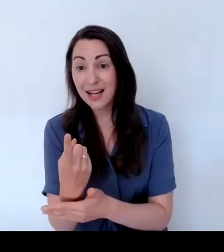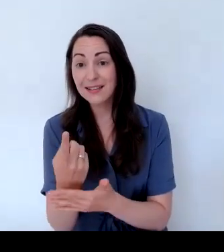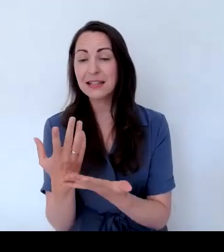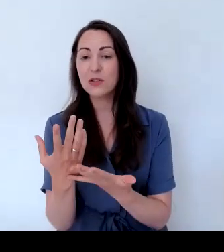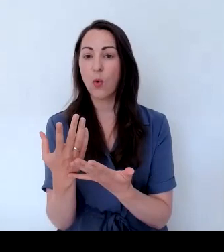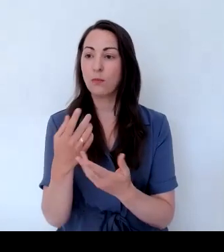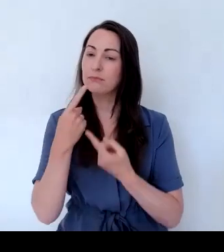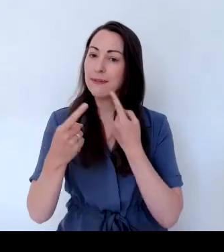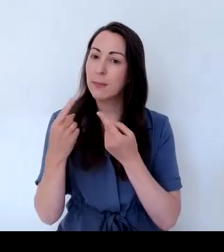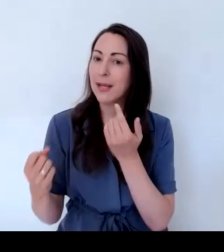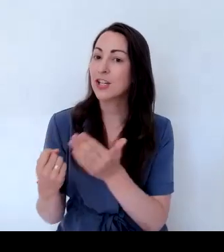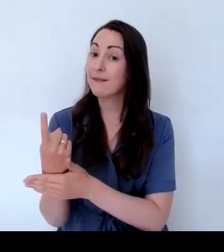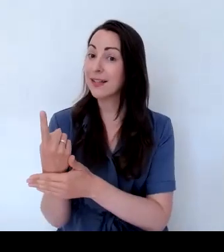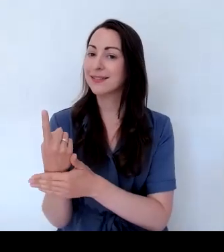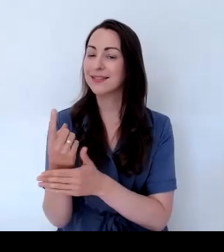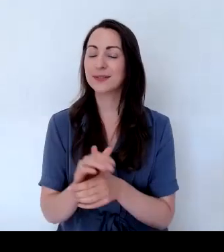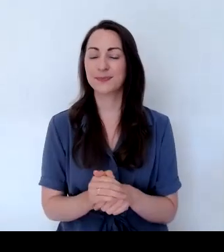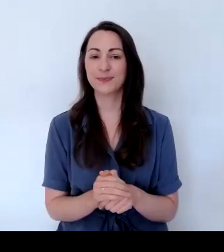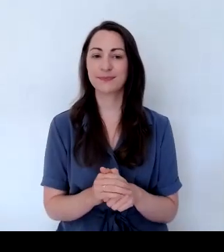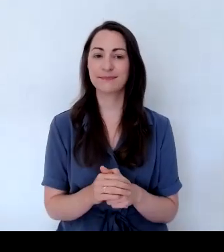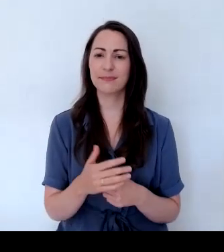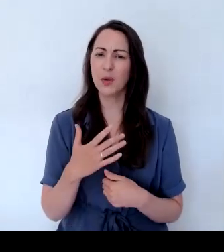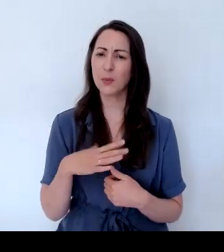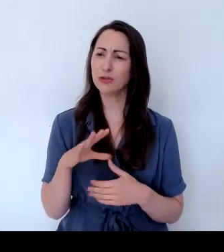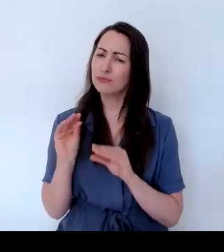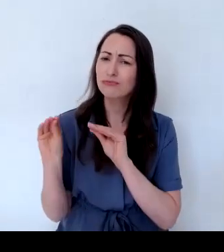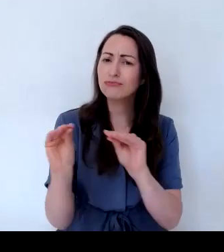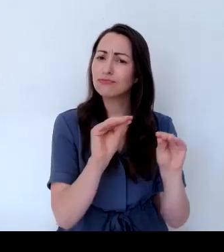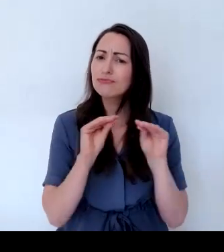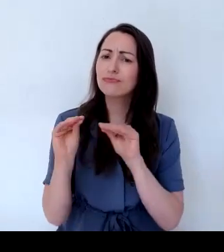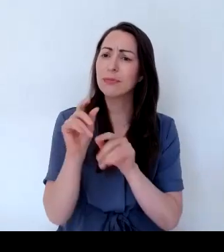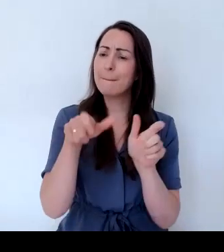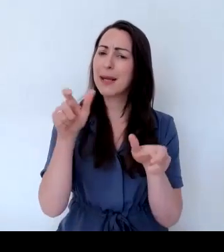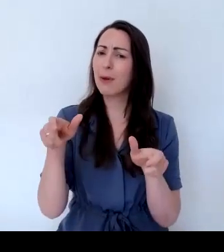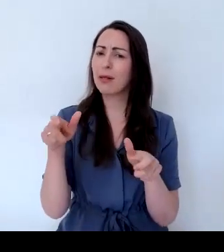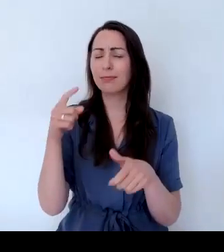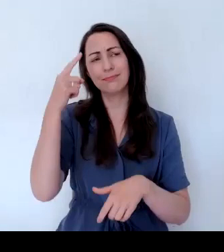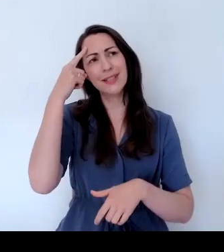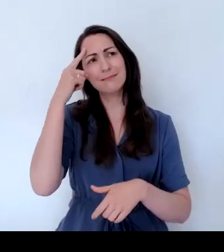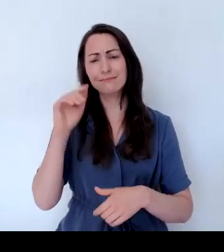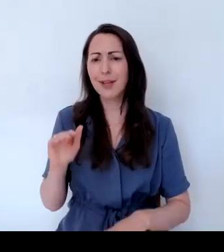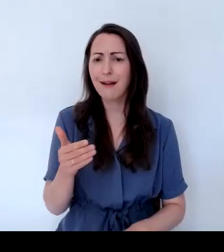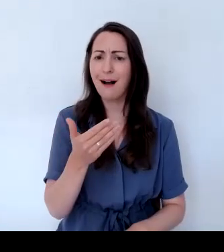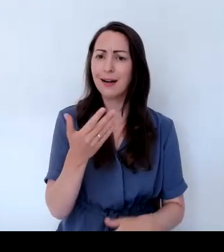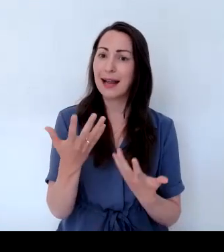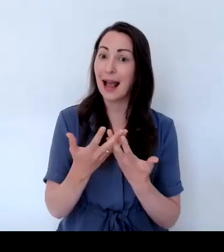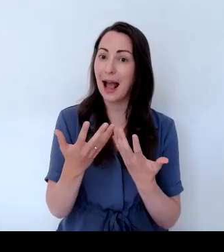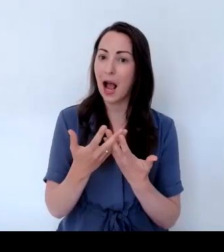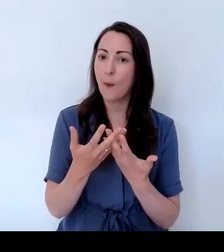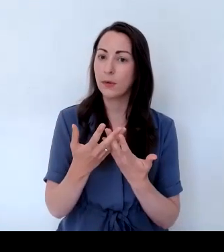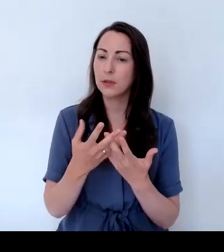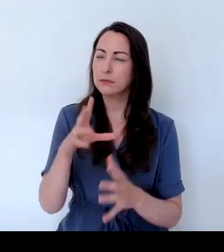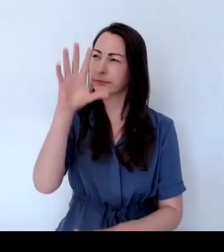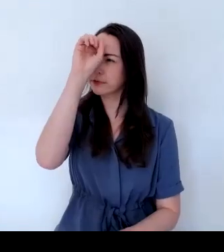So we'd like to teach people how to garden with pollinators in mind. And today we're joined by Helen's